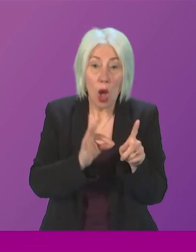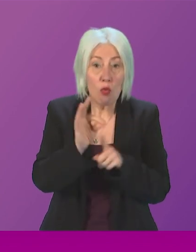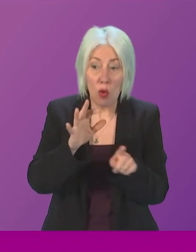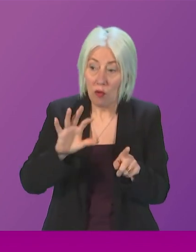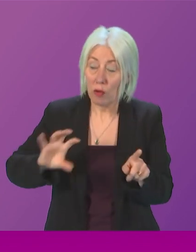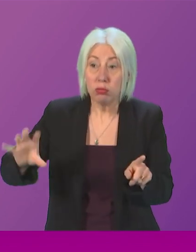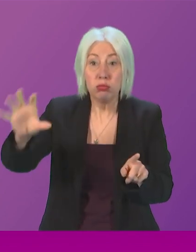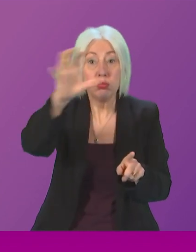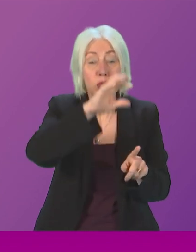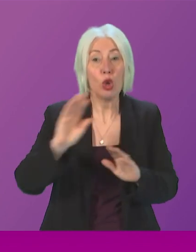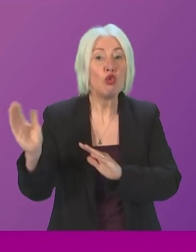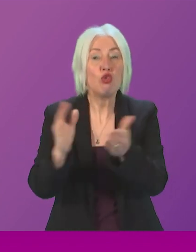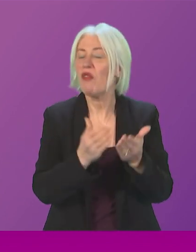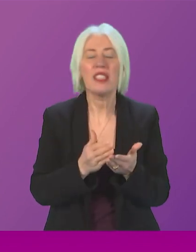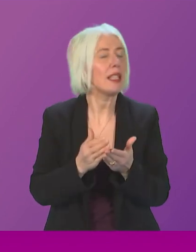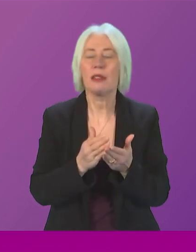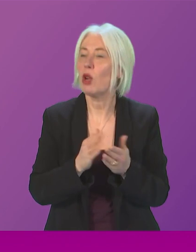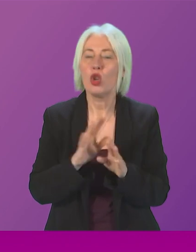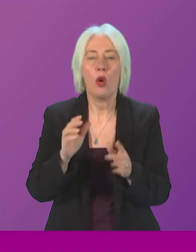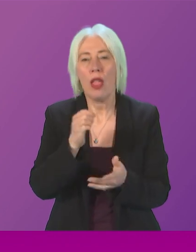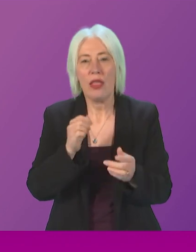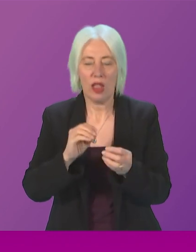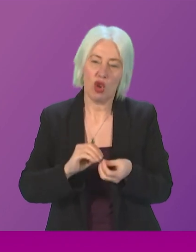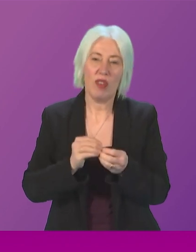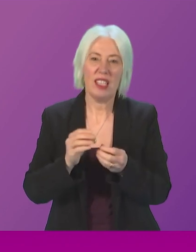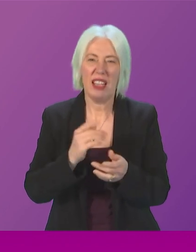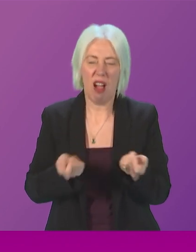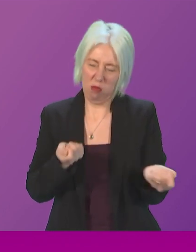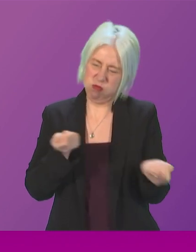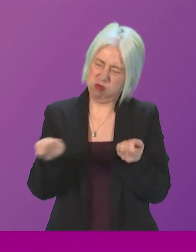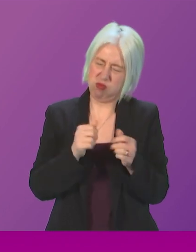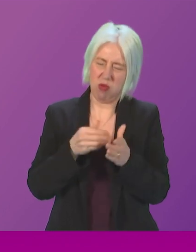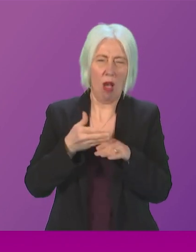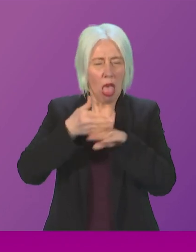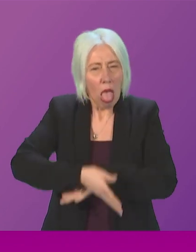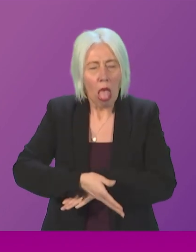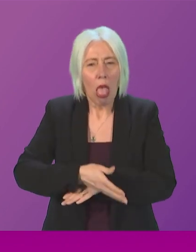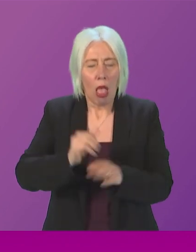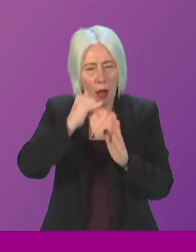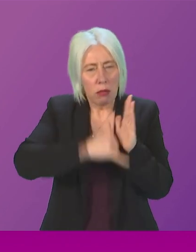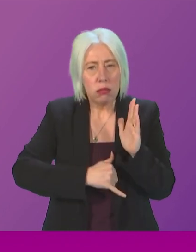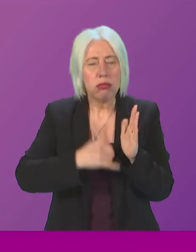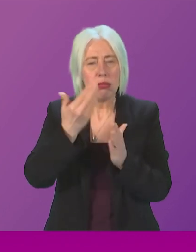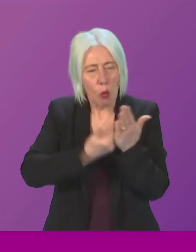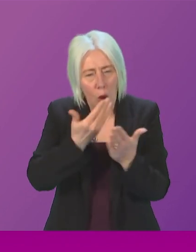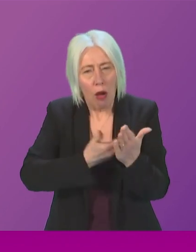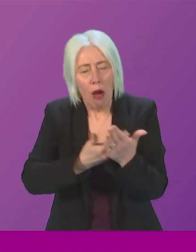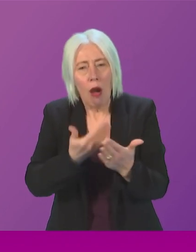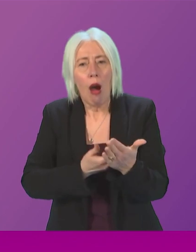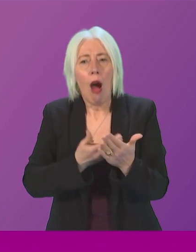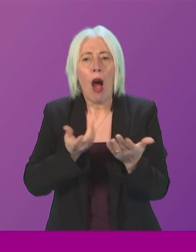services. Instead, they're creating a bureaucratic nightmare and want a blank cheque to do it.